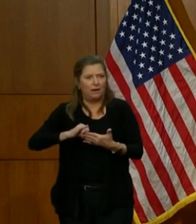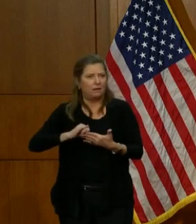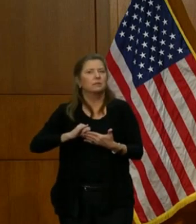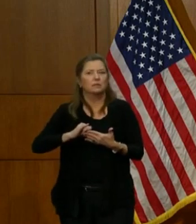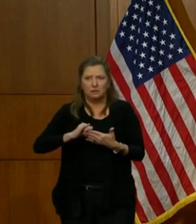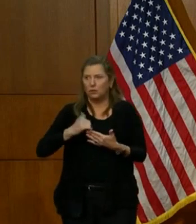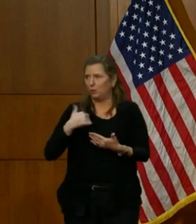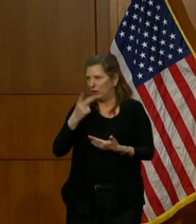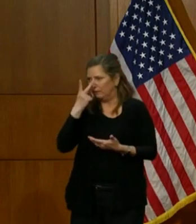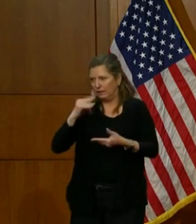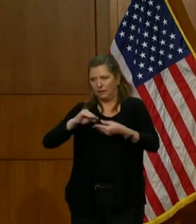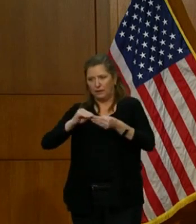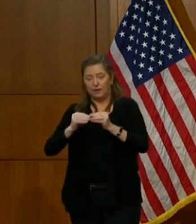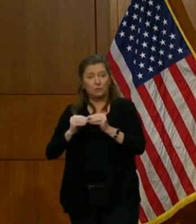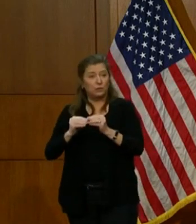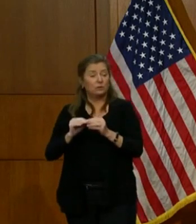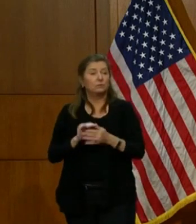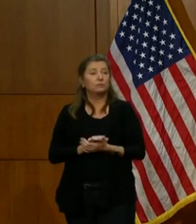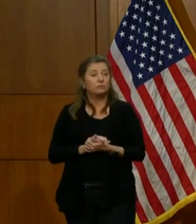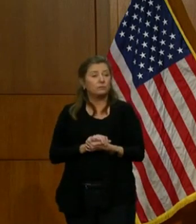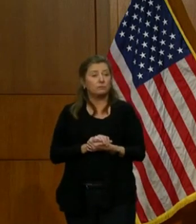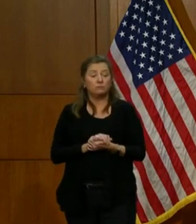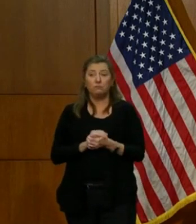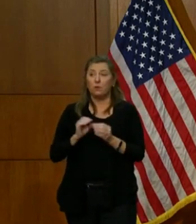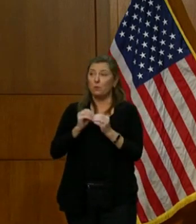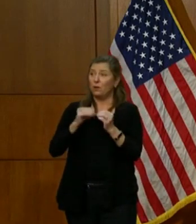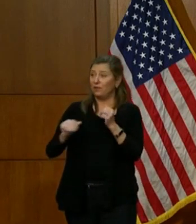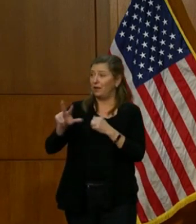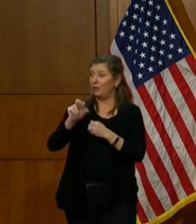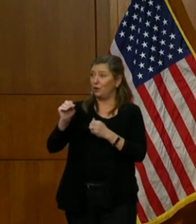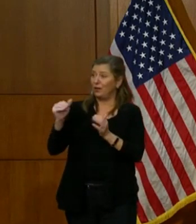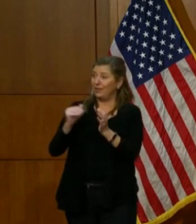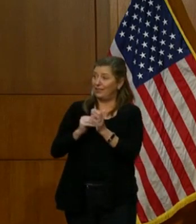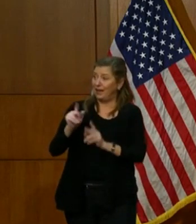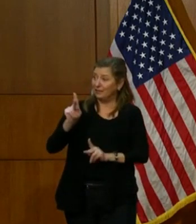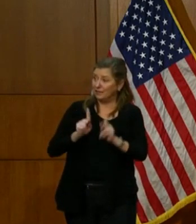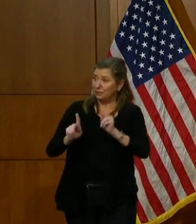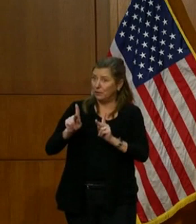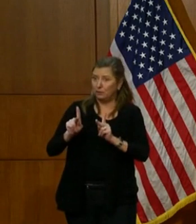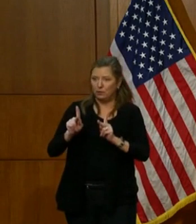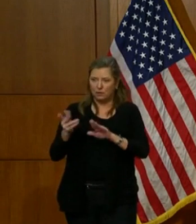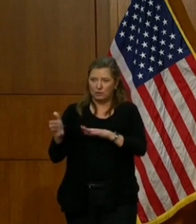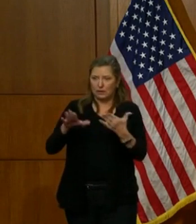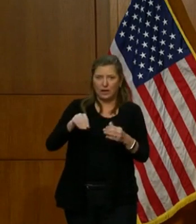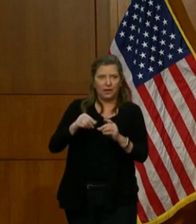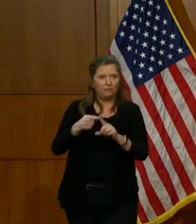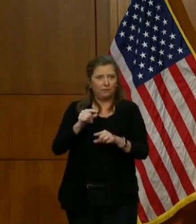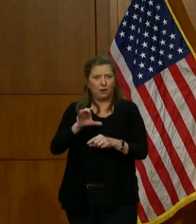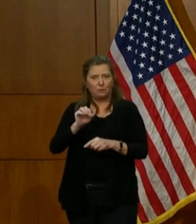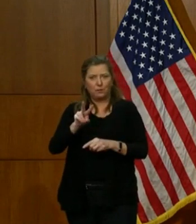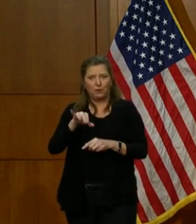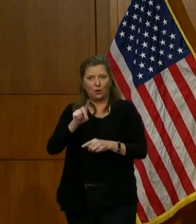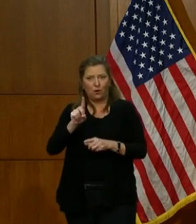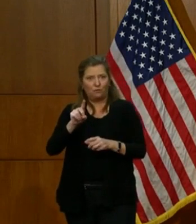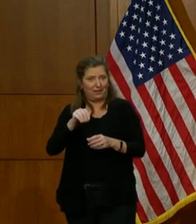we've seen the facts. More than 30,000 people have died from COVID in the United States.